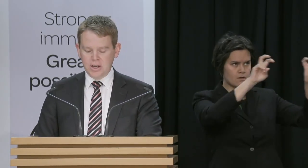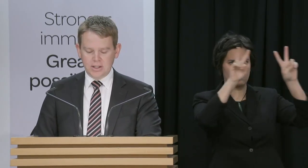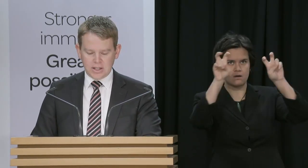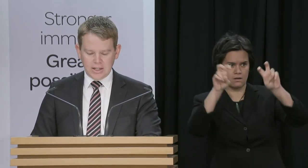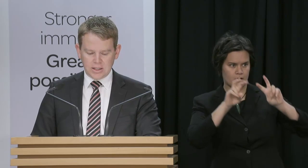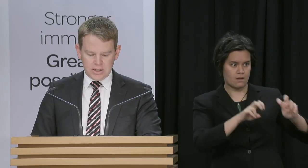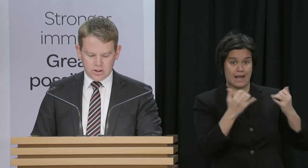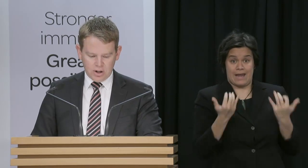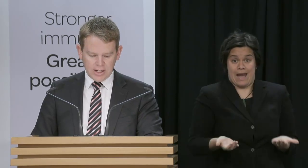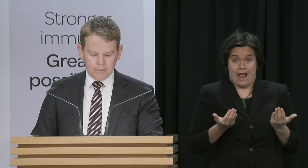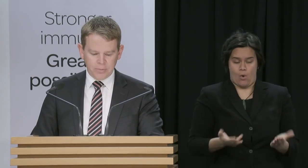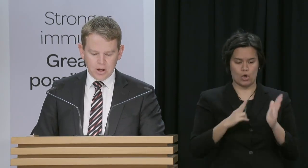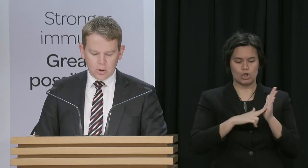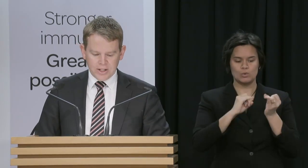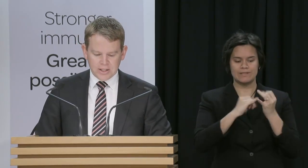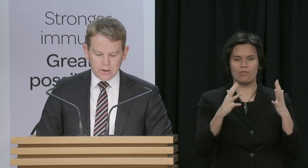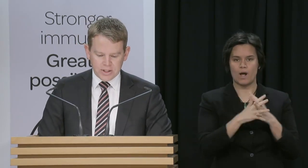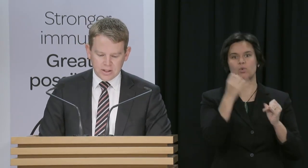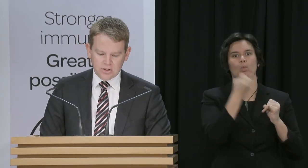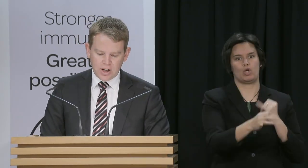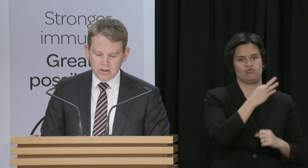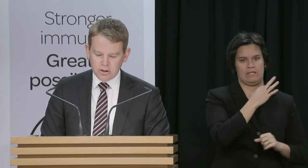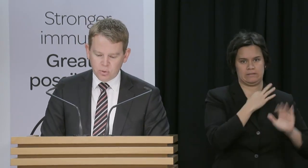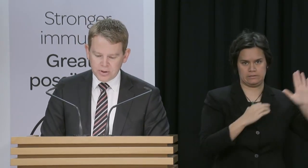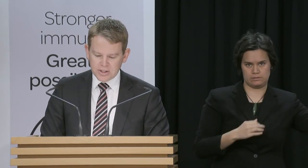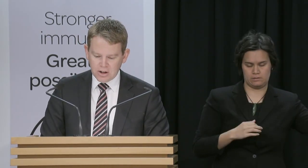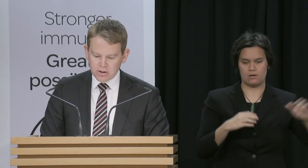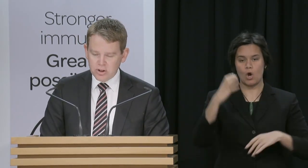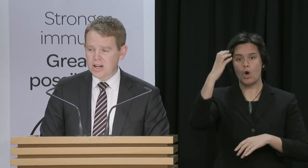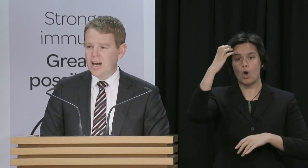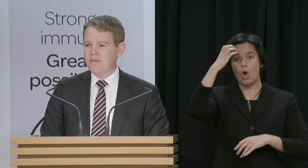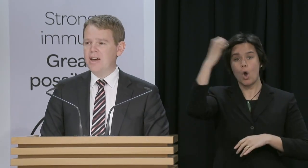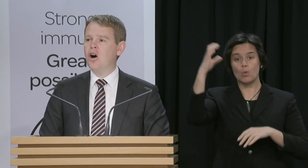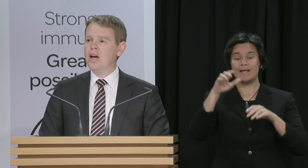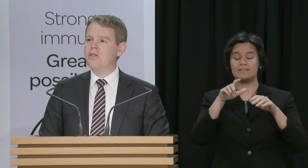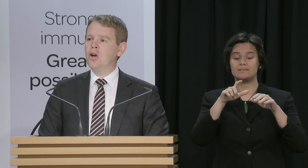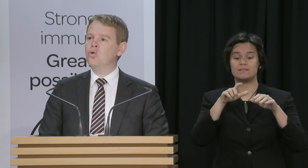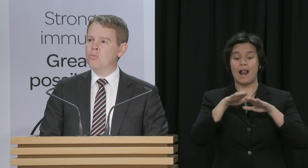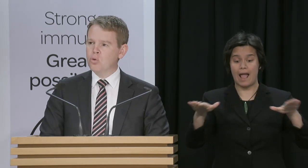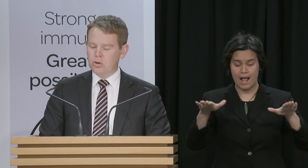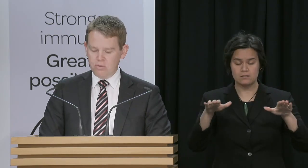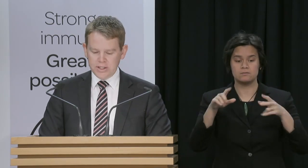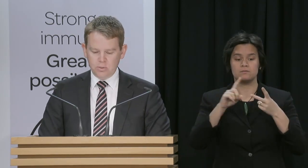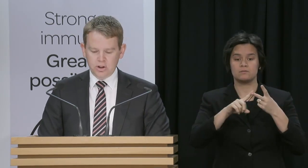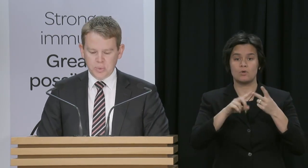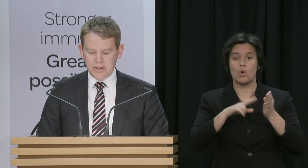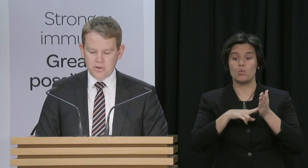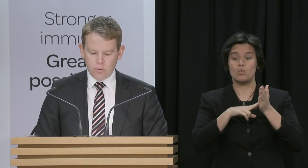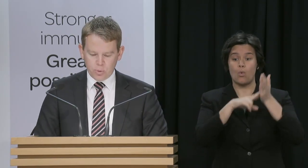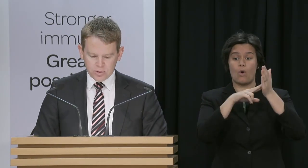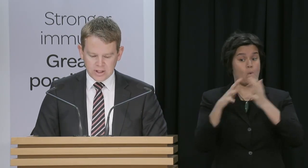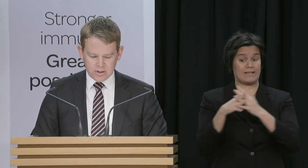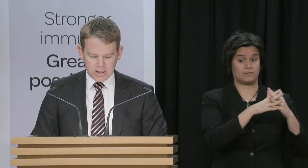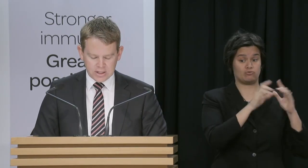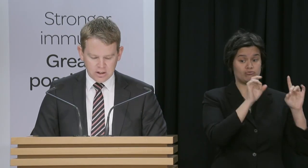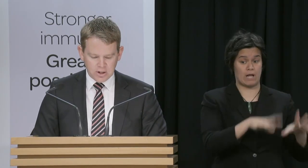risk state in Australia. Queensland, Western Australia and Northern Territory have a higher-than-normal risk, which is why the